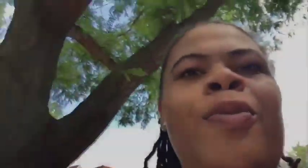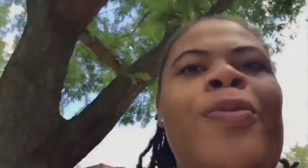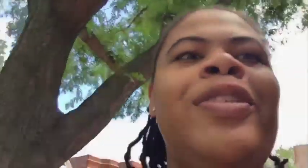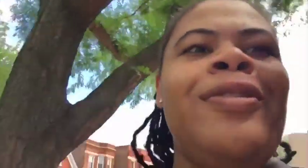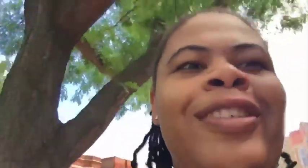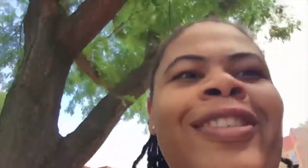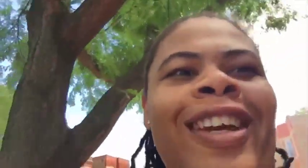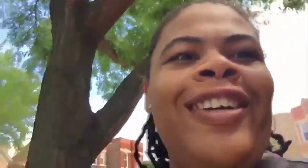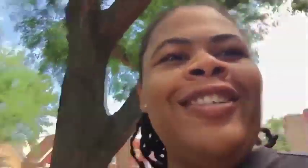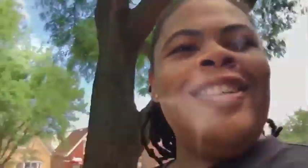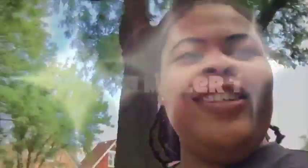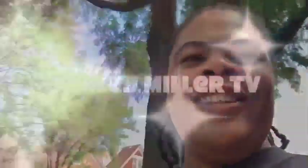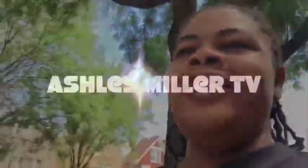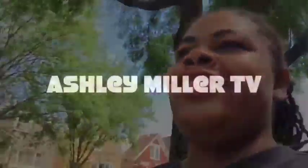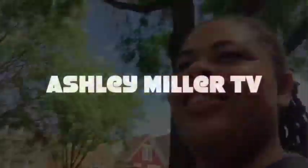What's going on y'all? So let's go.